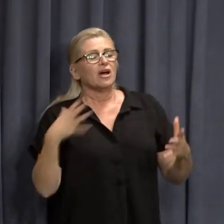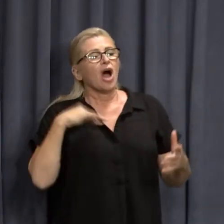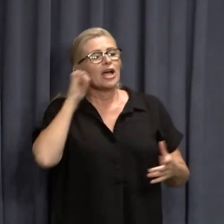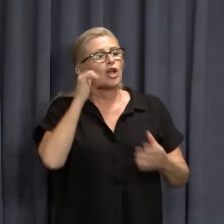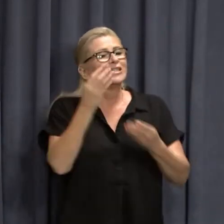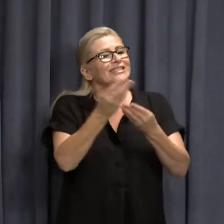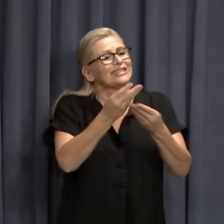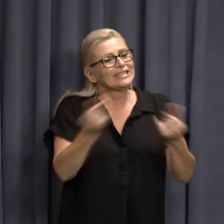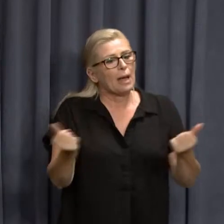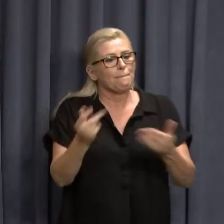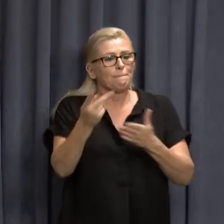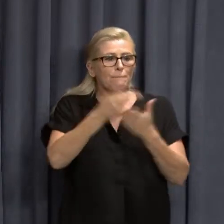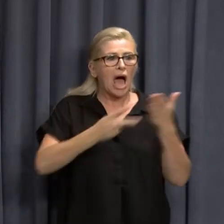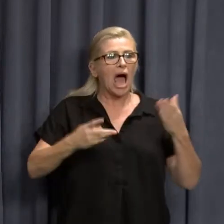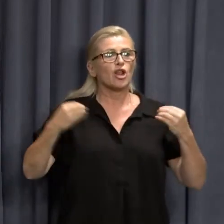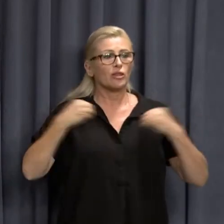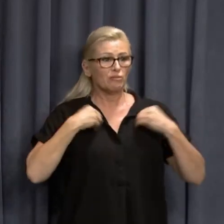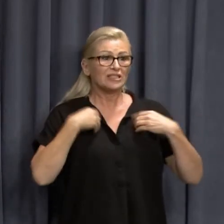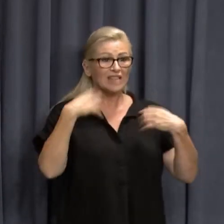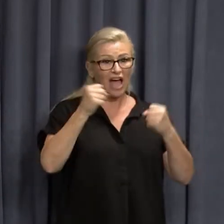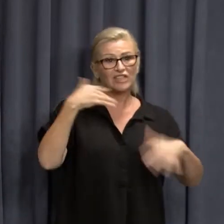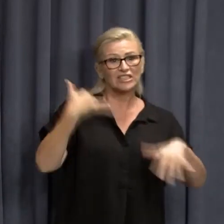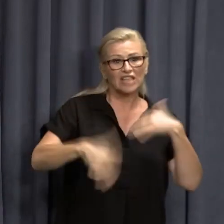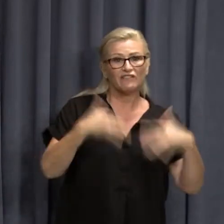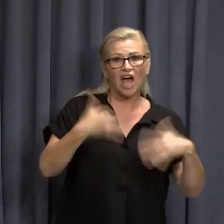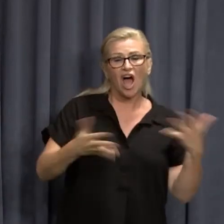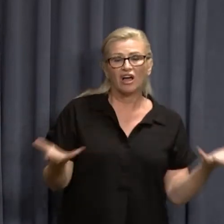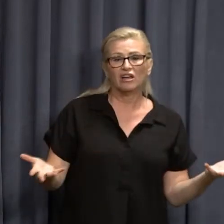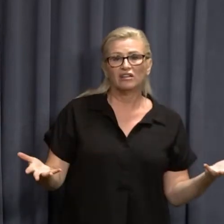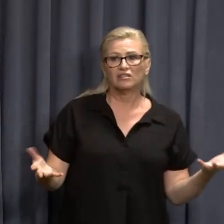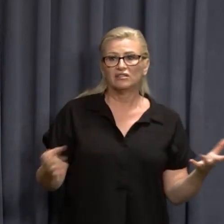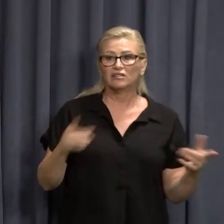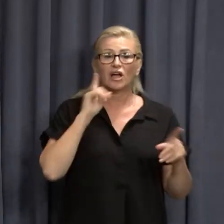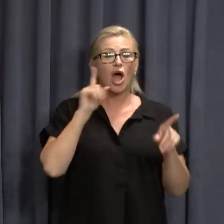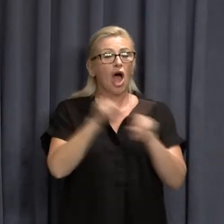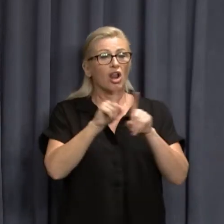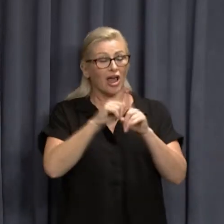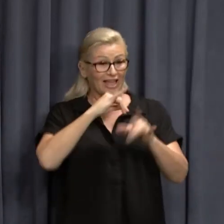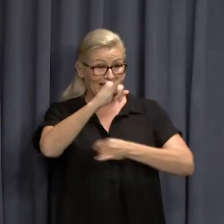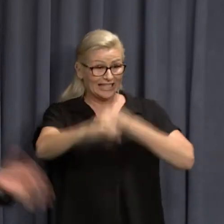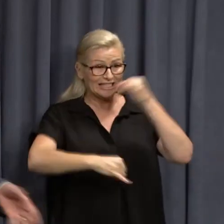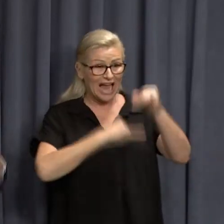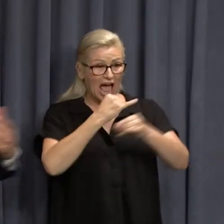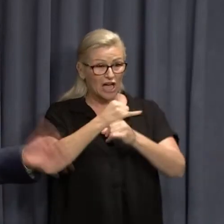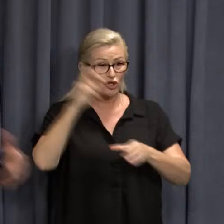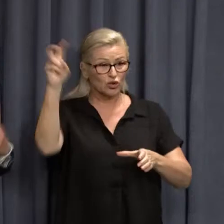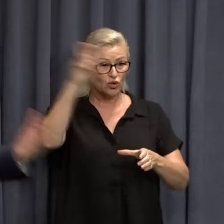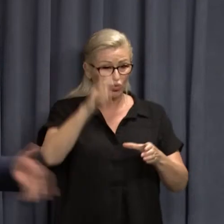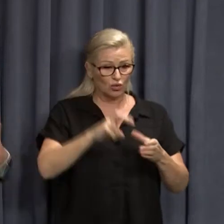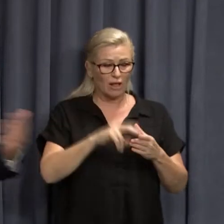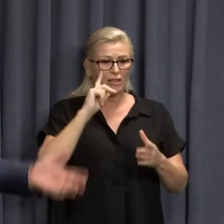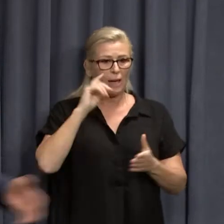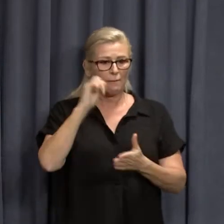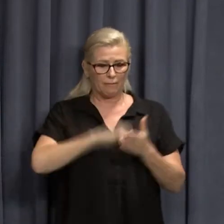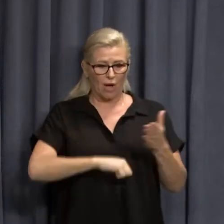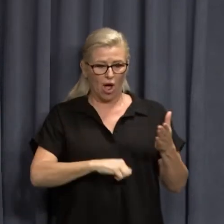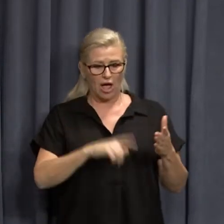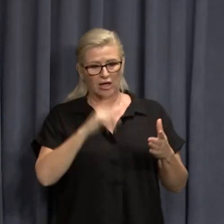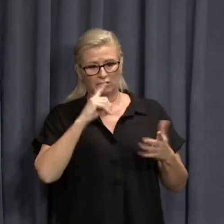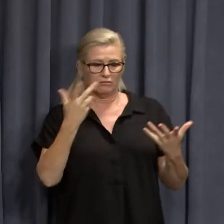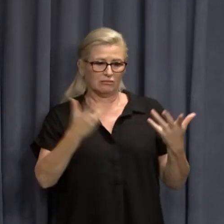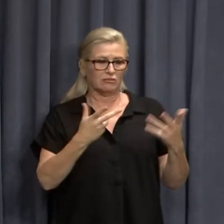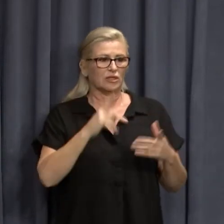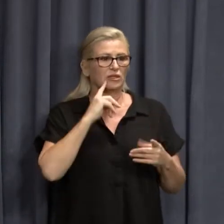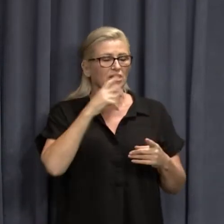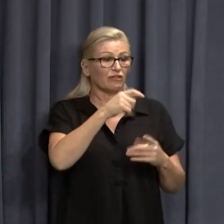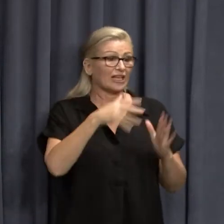that have, that have suffered some of the experiences, particularly that international tourists buy, you know, particular experiences that are